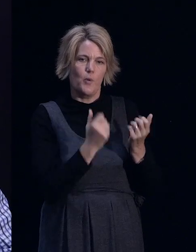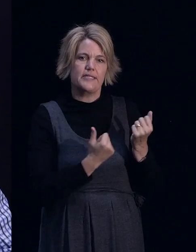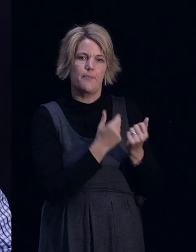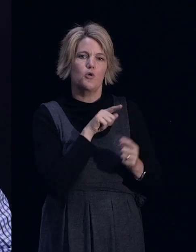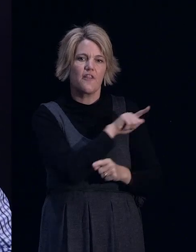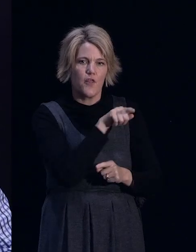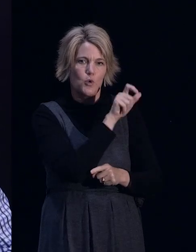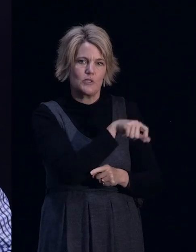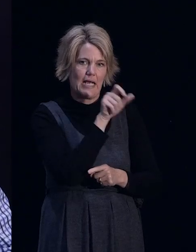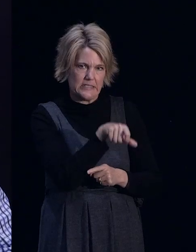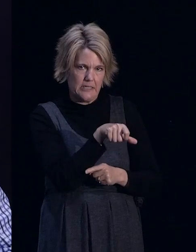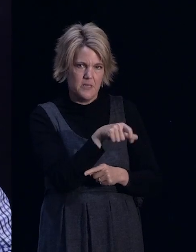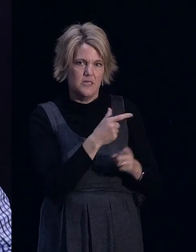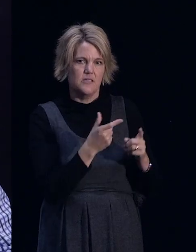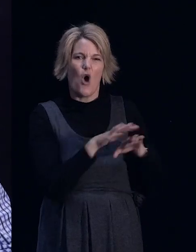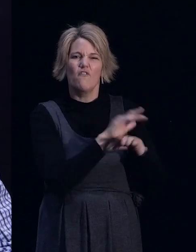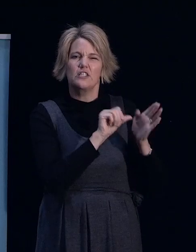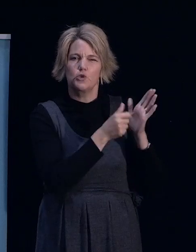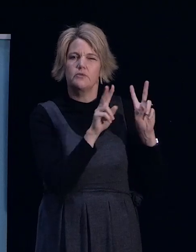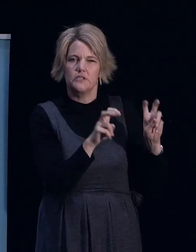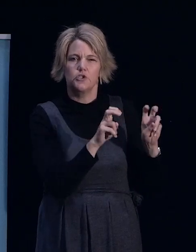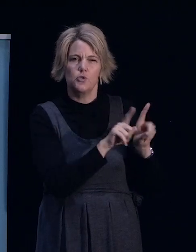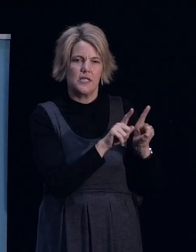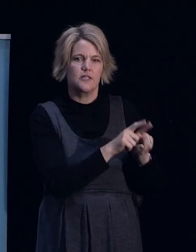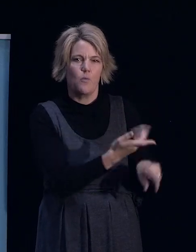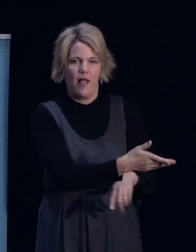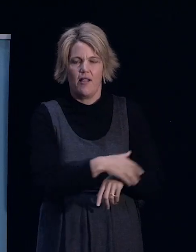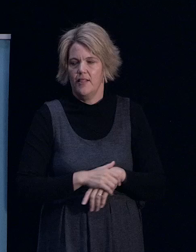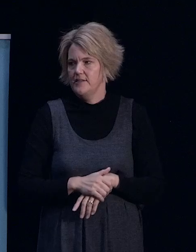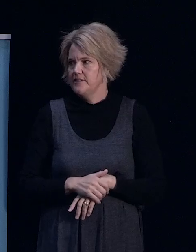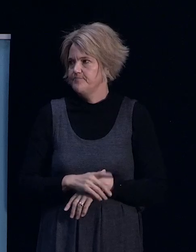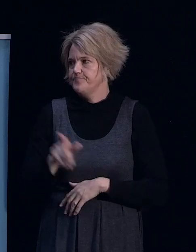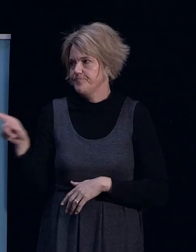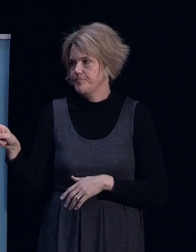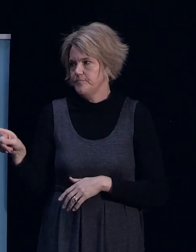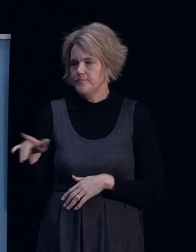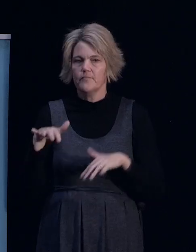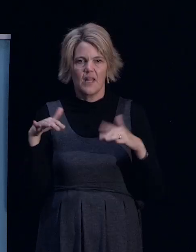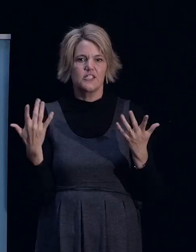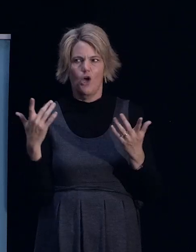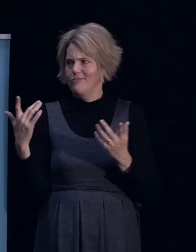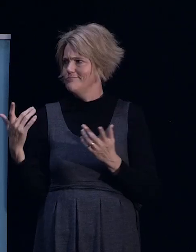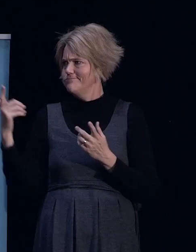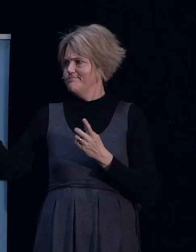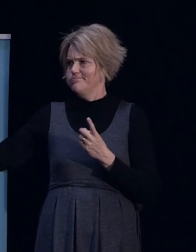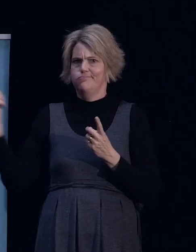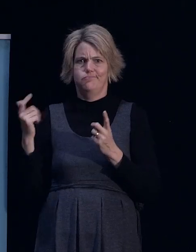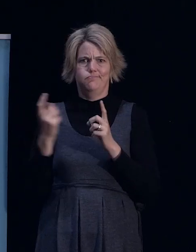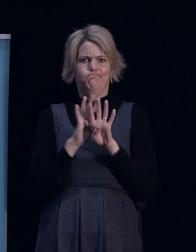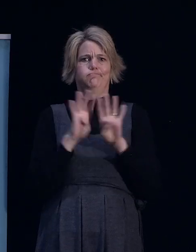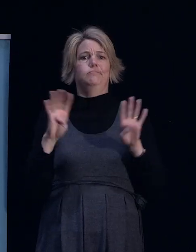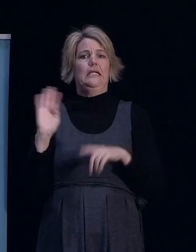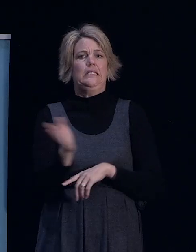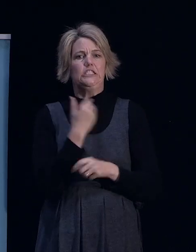current insurance decisions that they're working through. Great. So look, I think what we can take out of that, that each bank does have dedicated